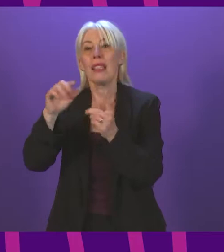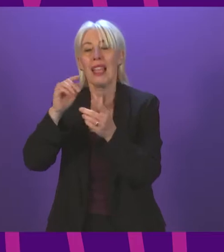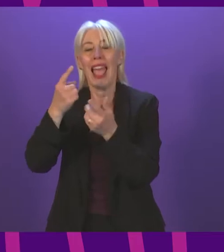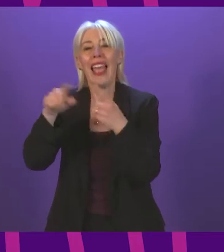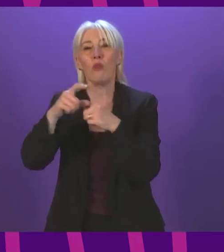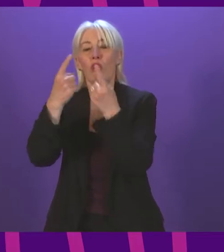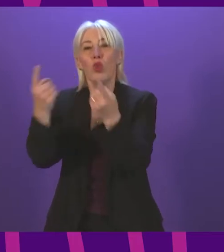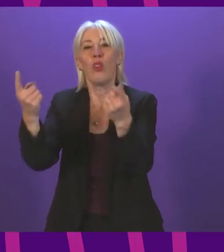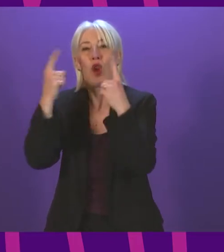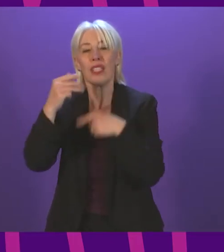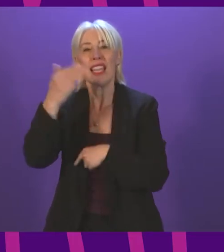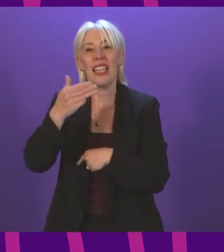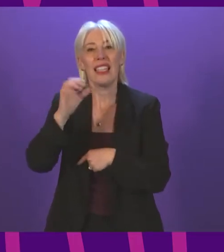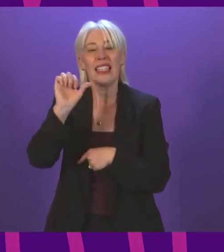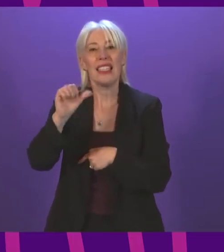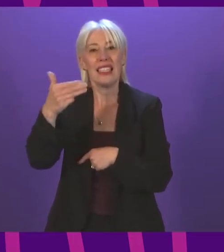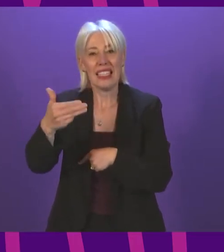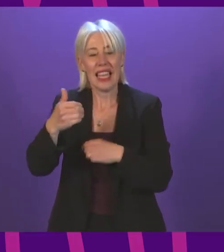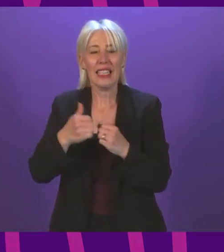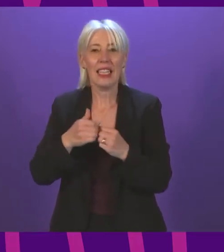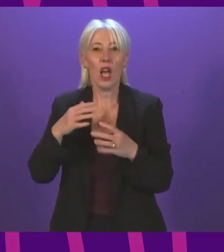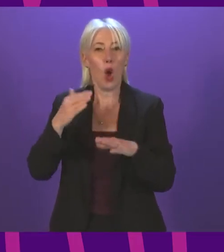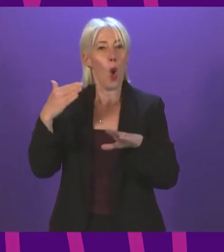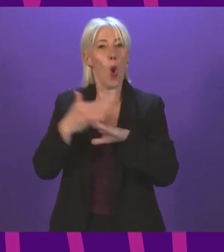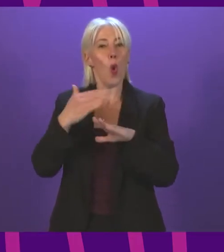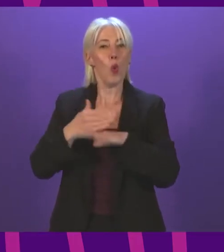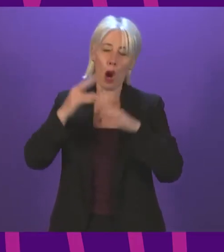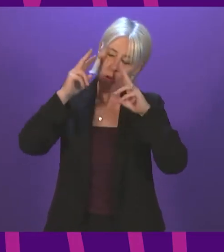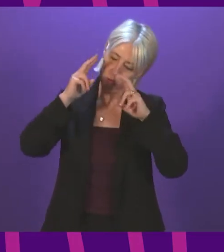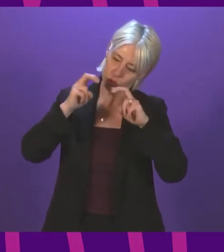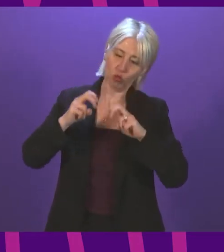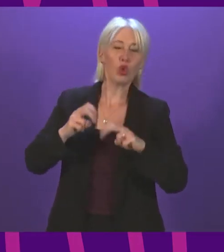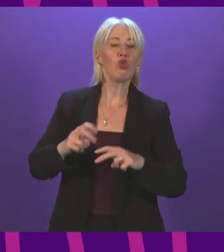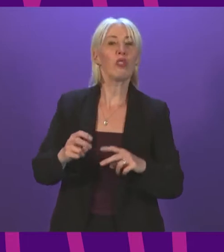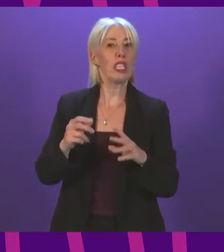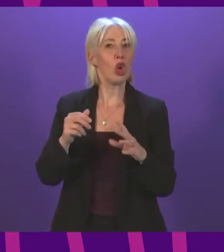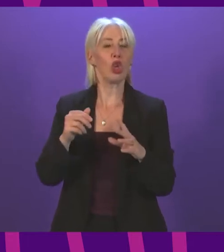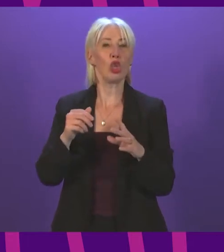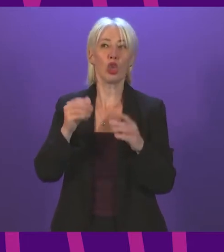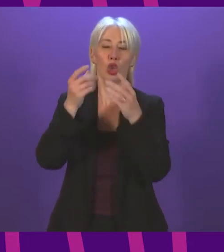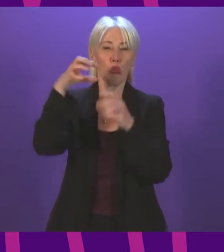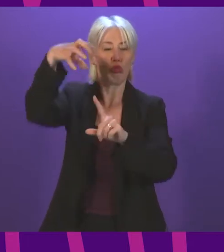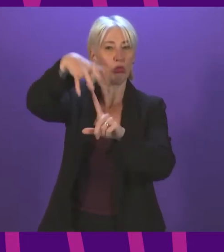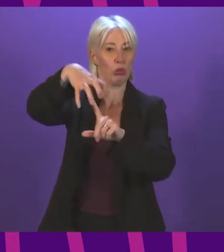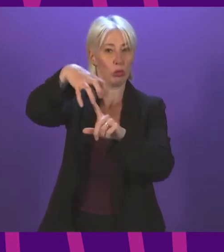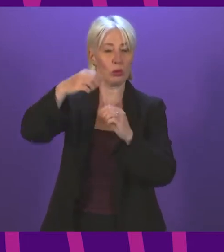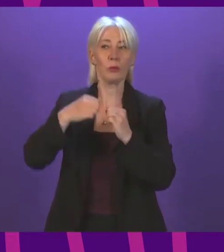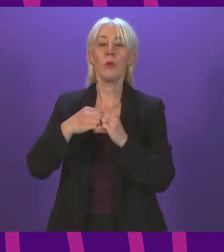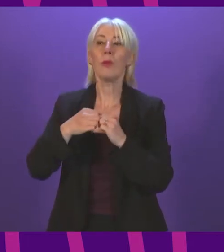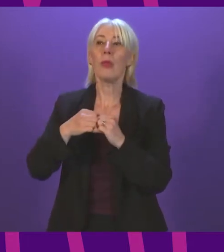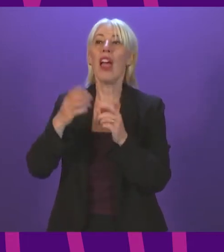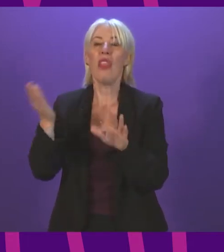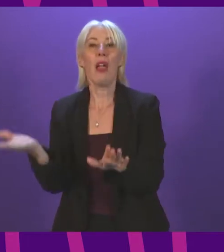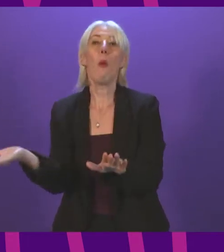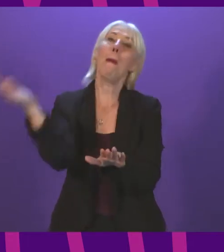I worked in a research institute from 1968 to 1977 and returned to the Heriot-Watt